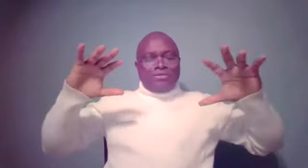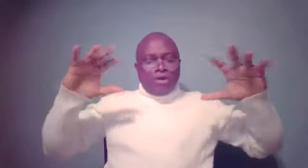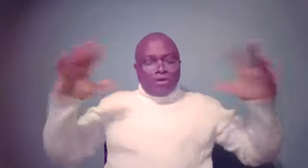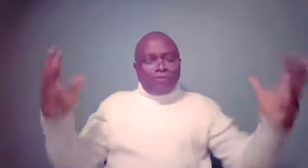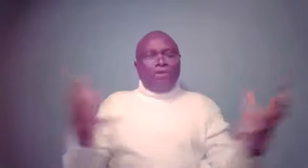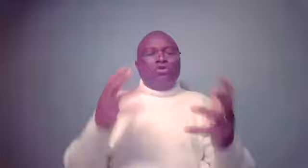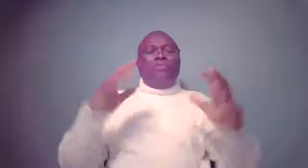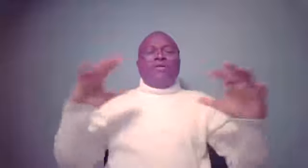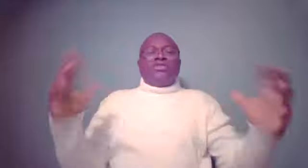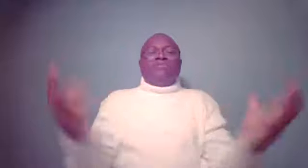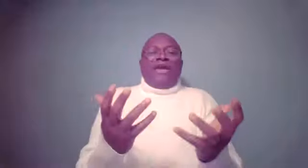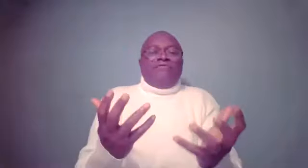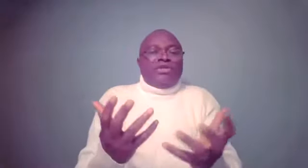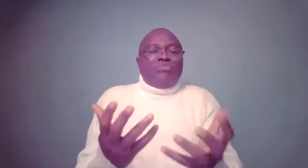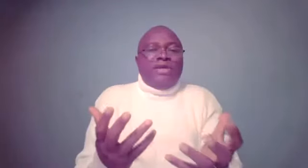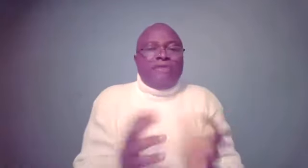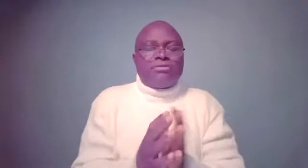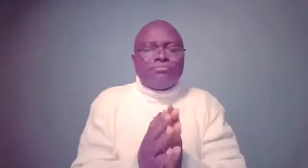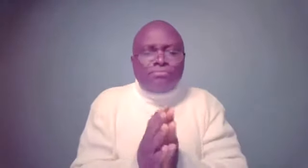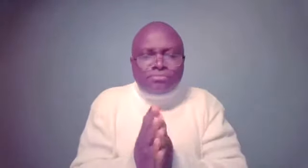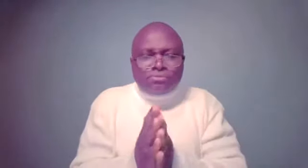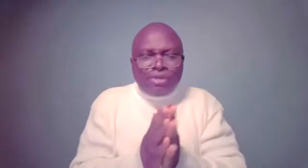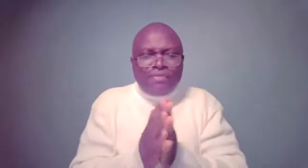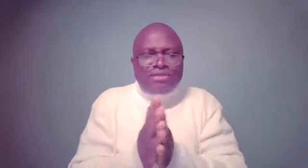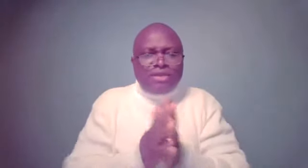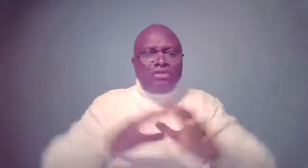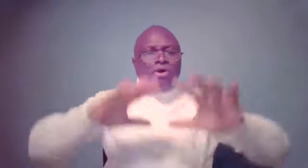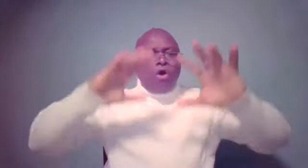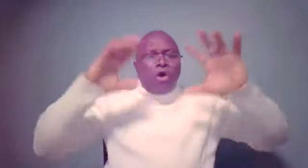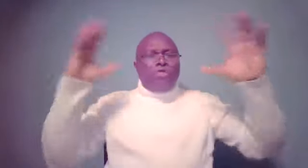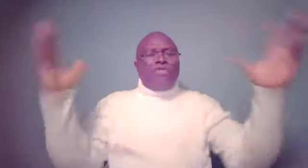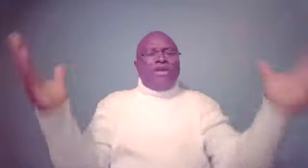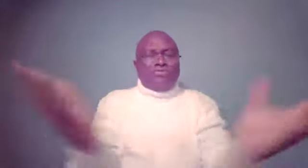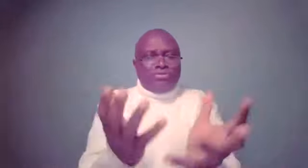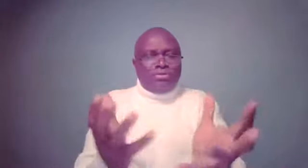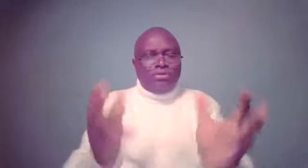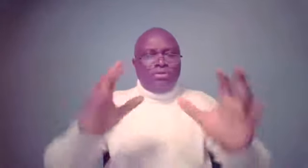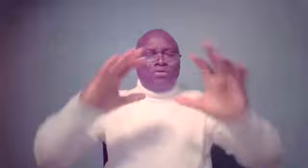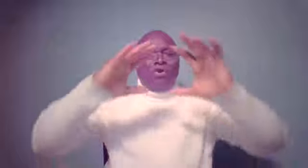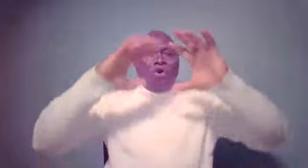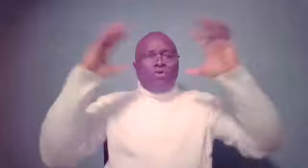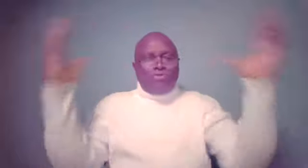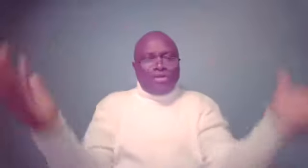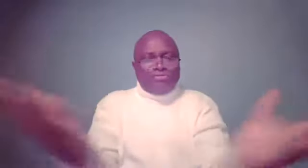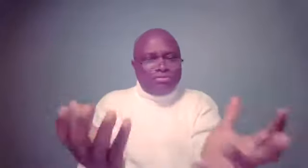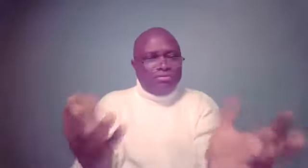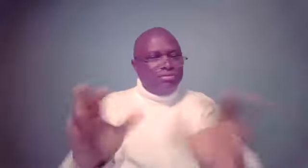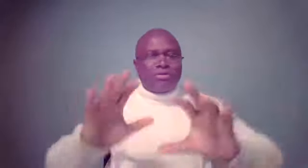of Romans chapter eight, verse 28, that says all things, all things, not